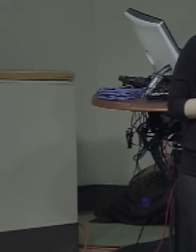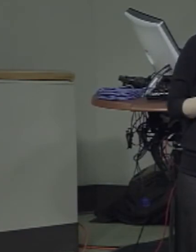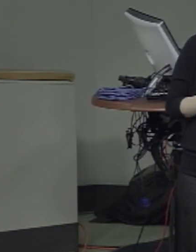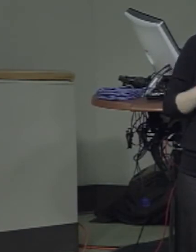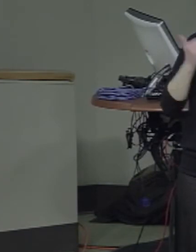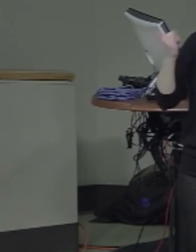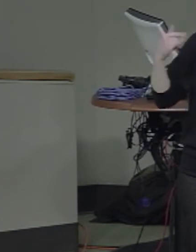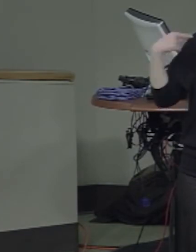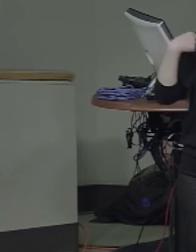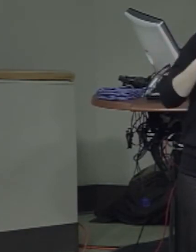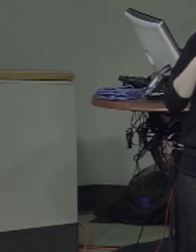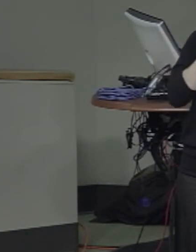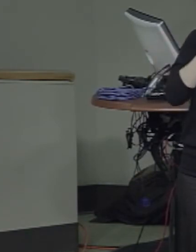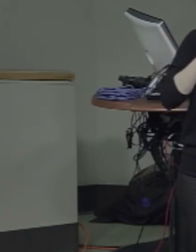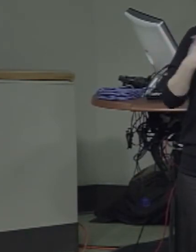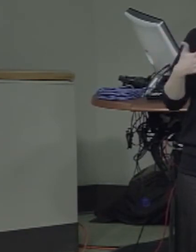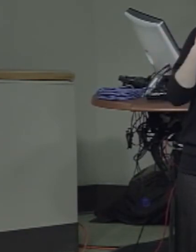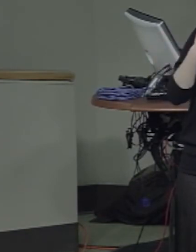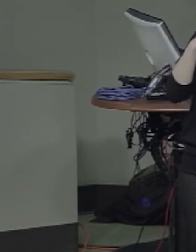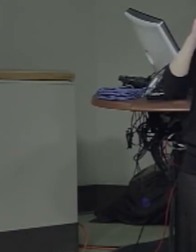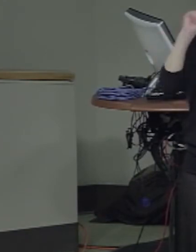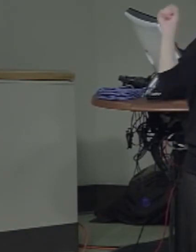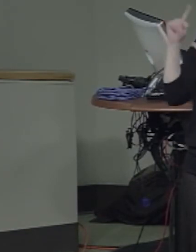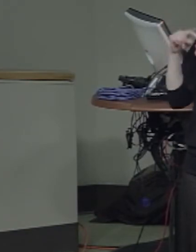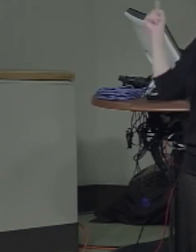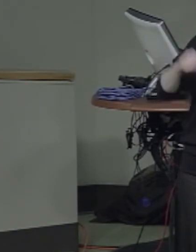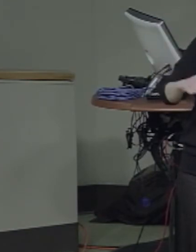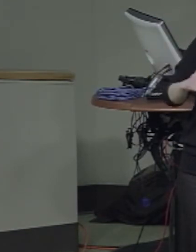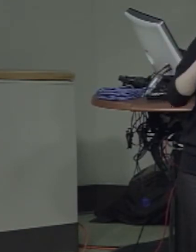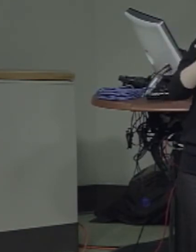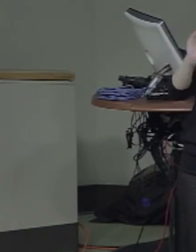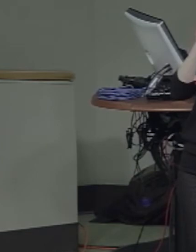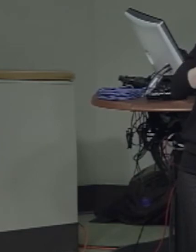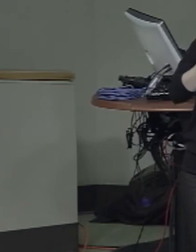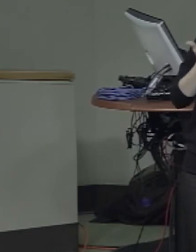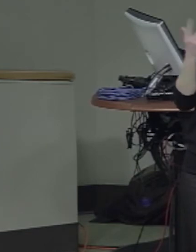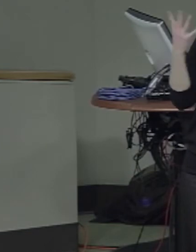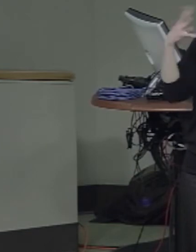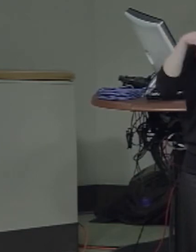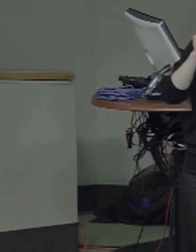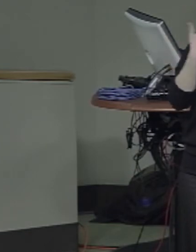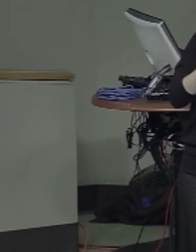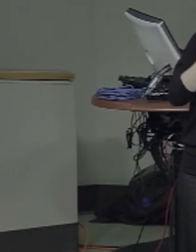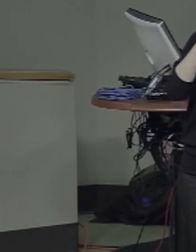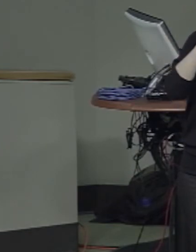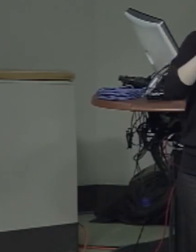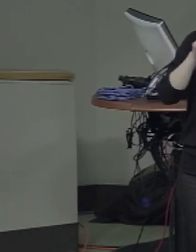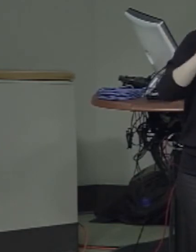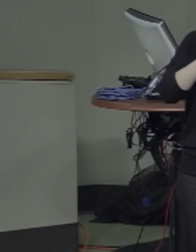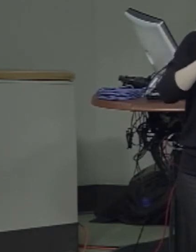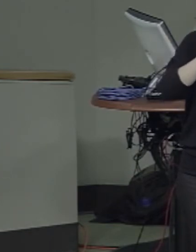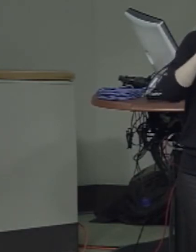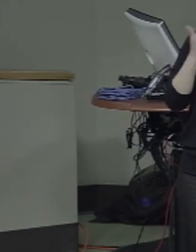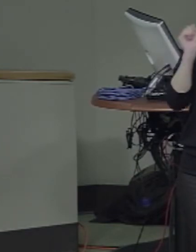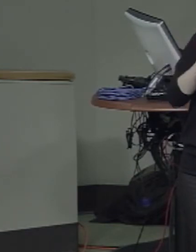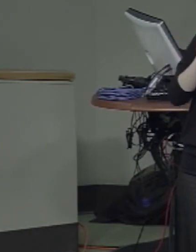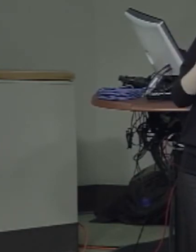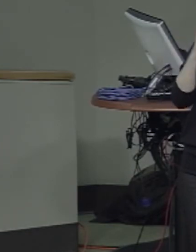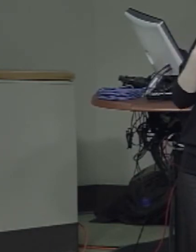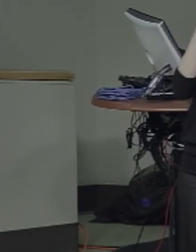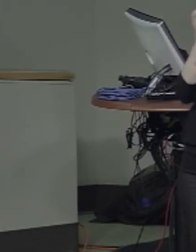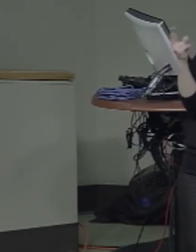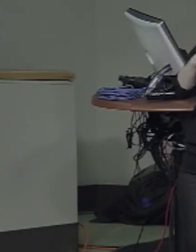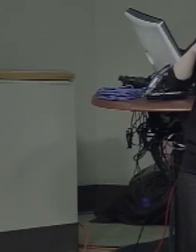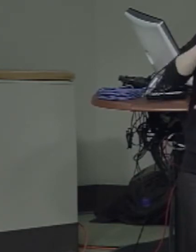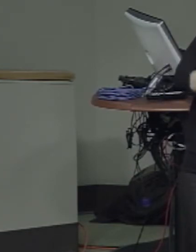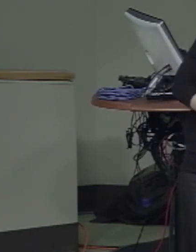delighted that he is part of our Science of Learning Center. He's a recent member this year to